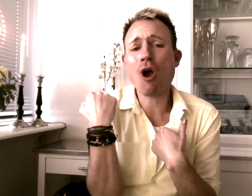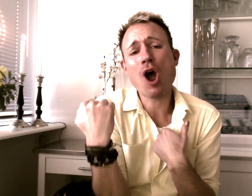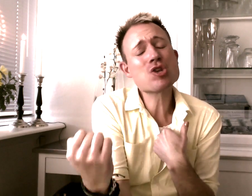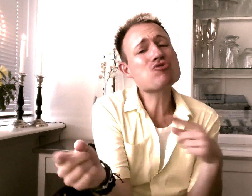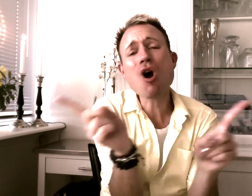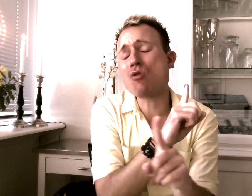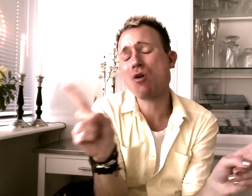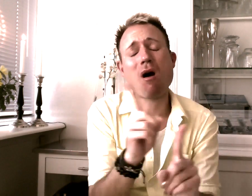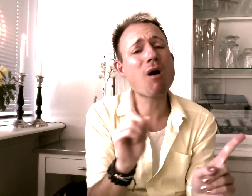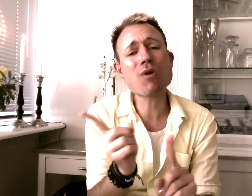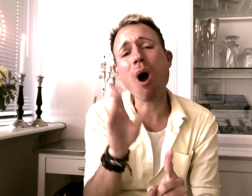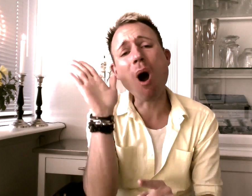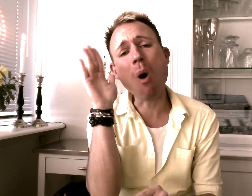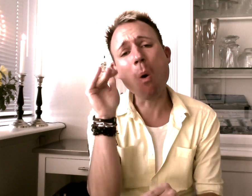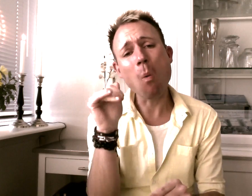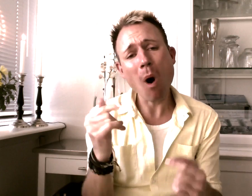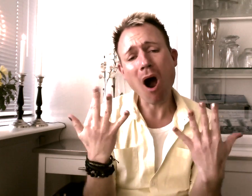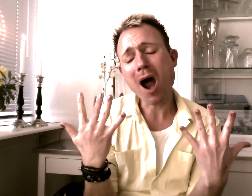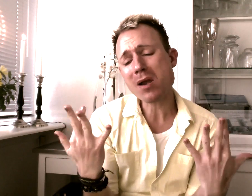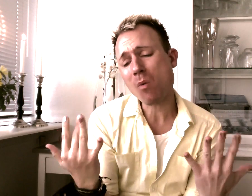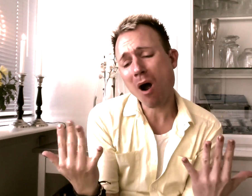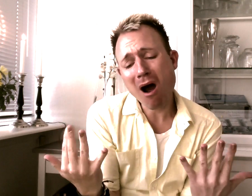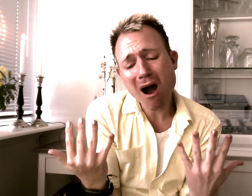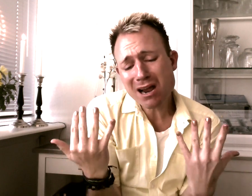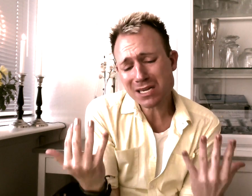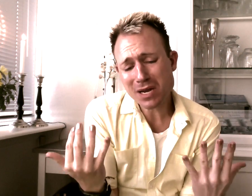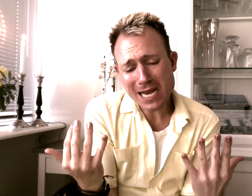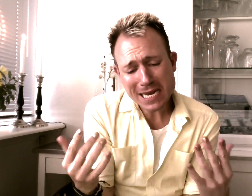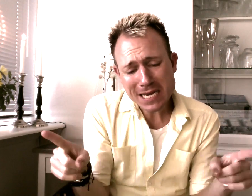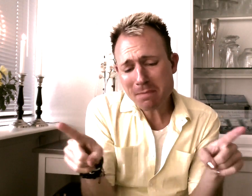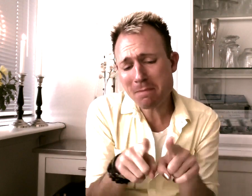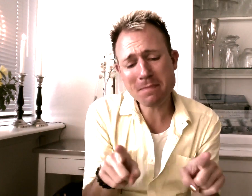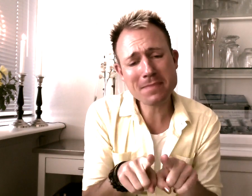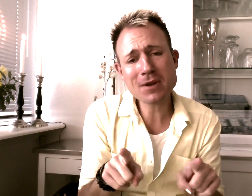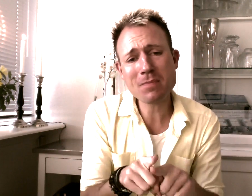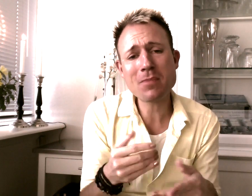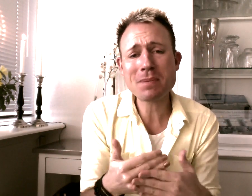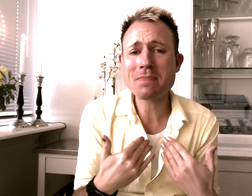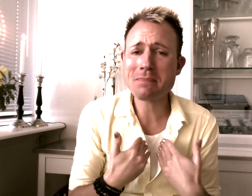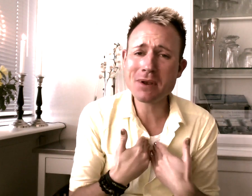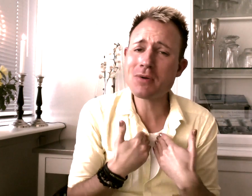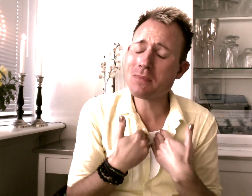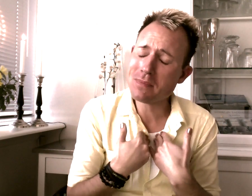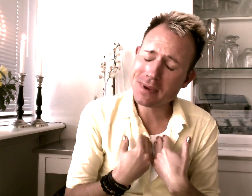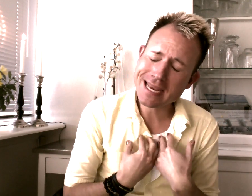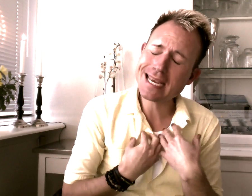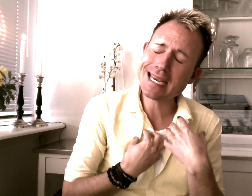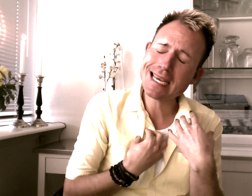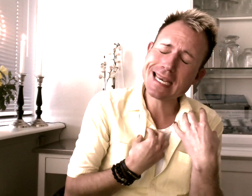you don't know what it's just to hear